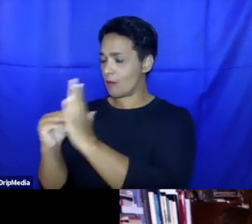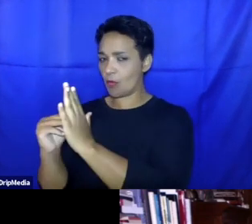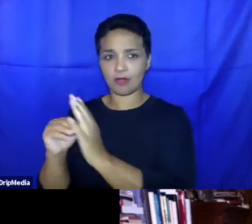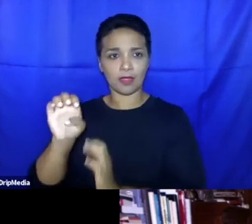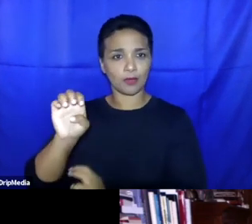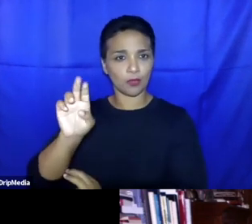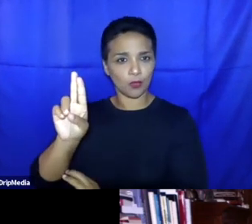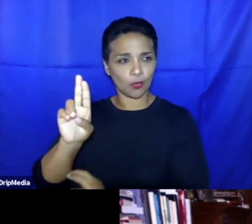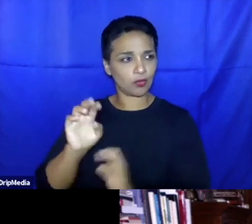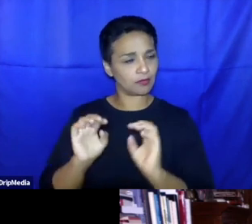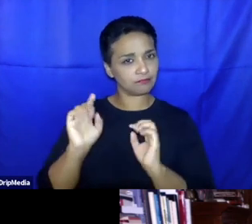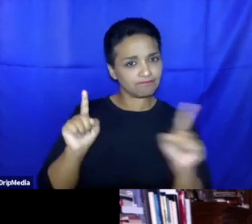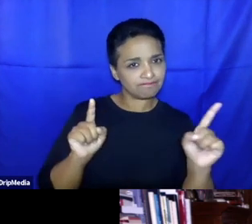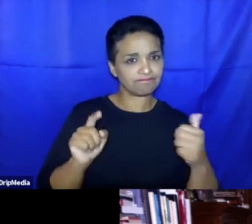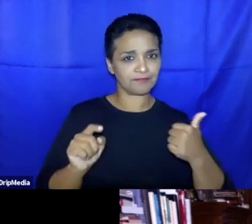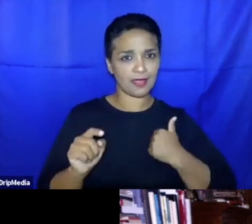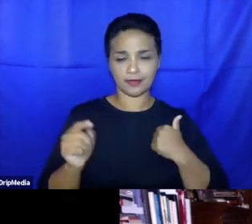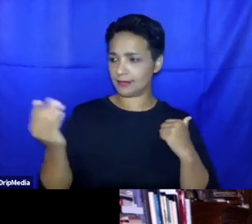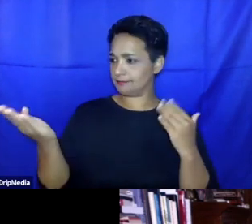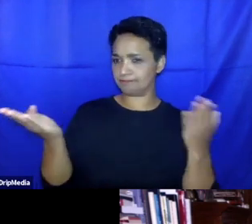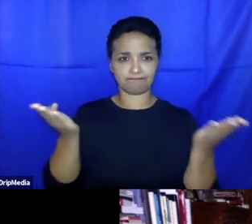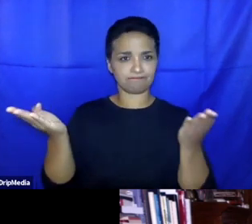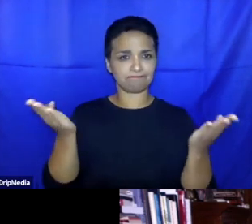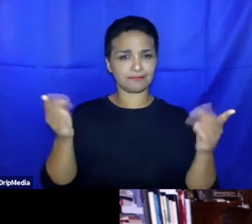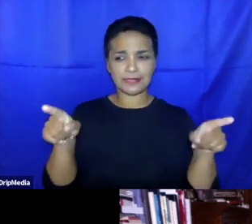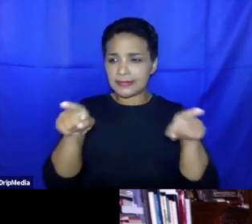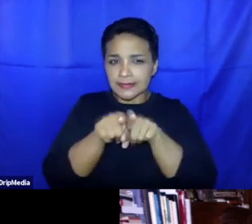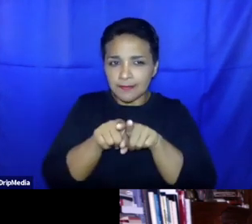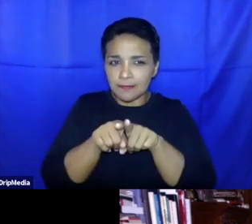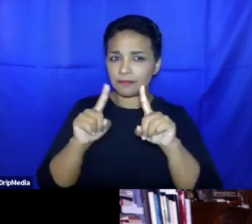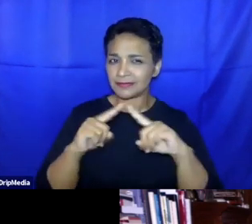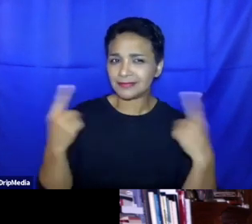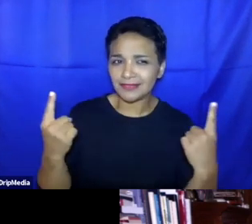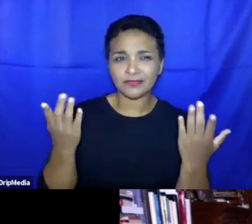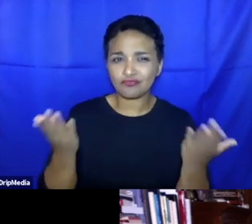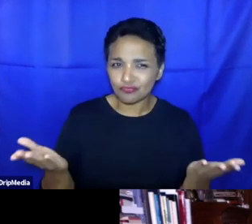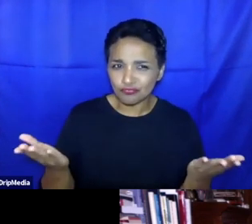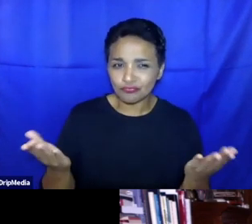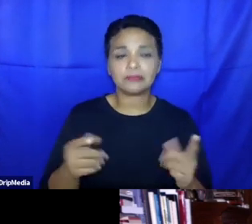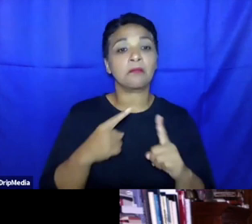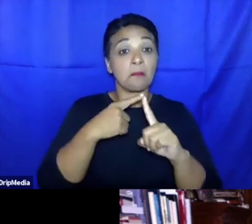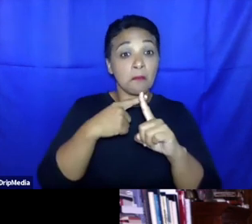main differences and similarities? And now the example of Canada can also ask to better understand